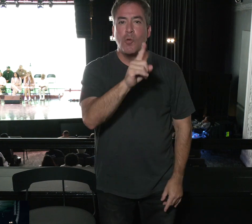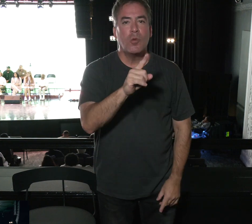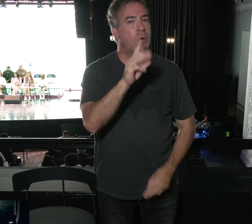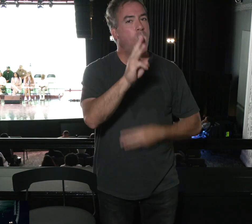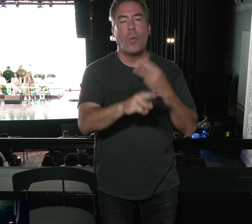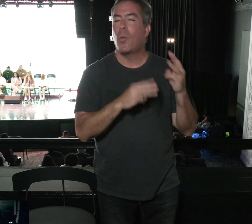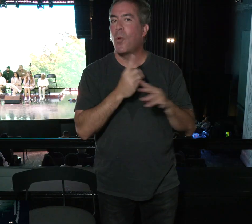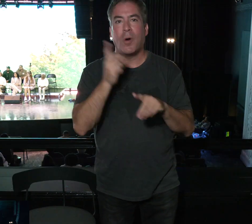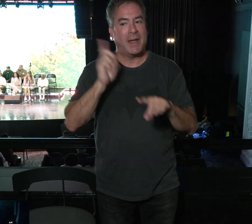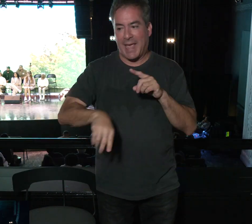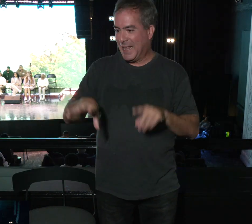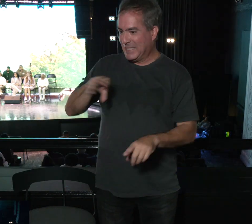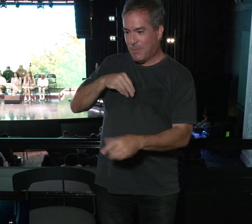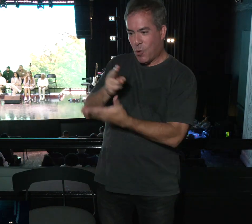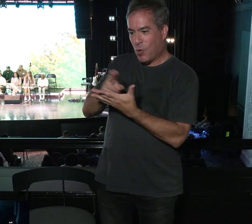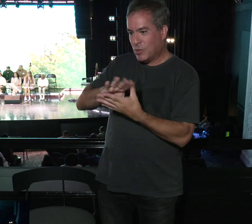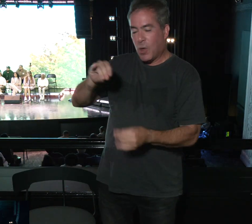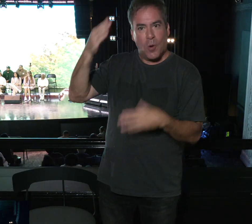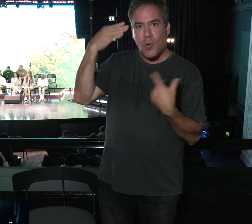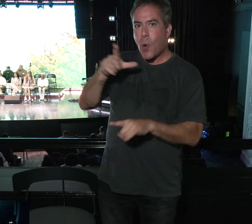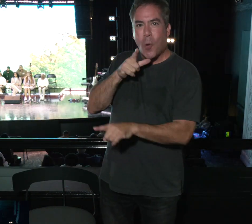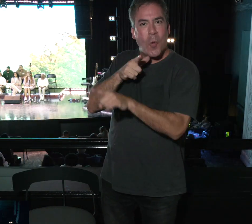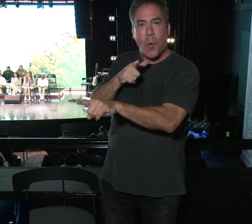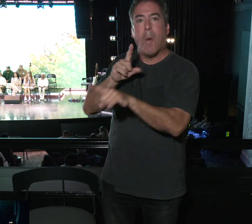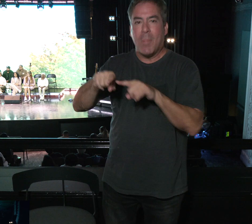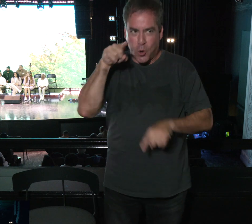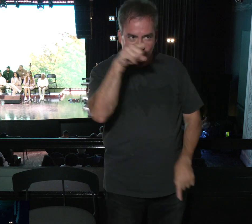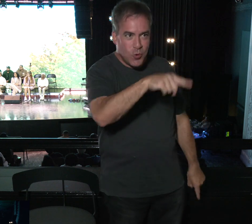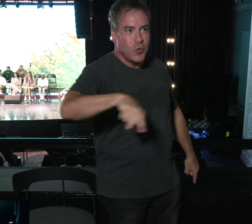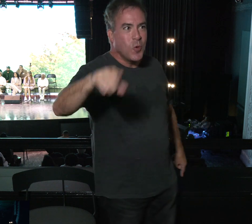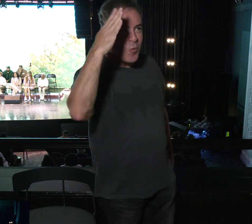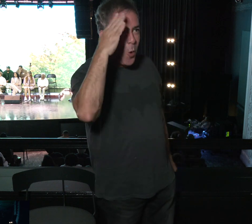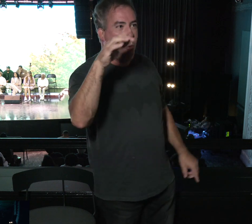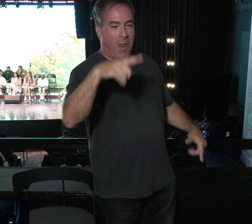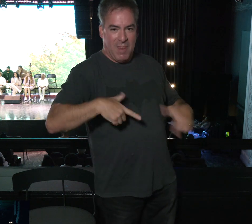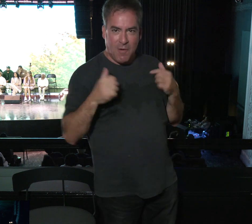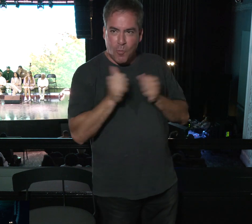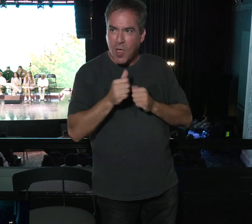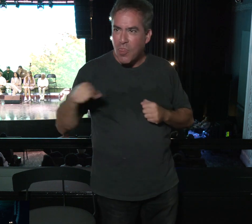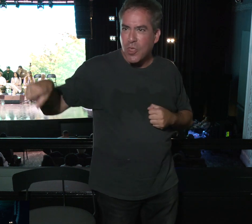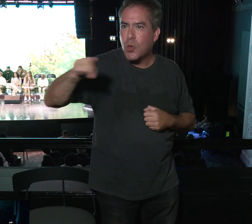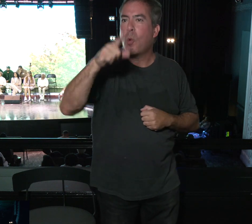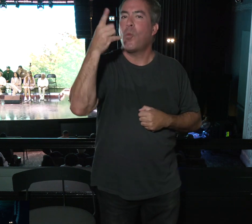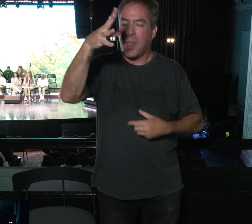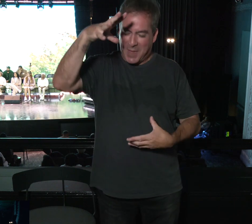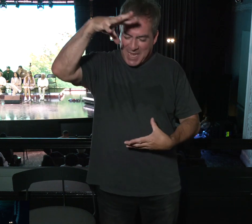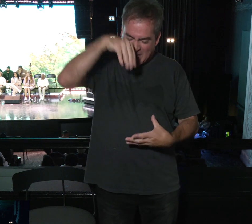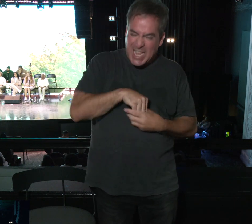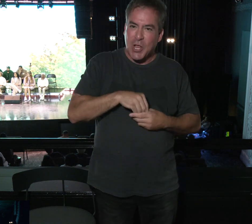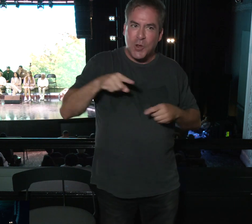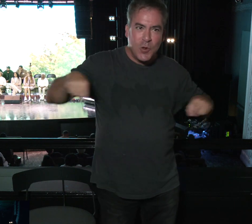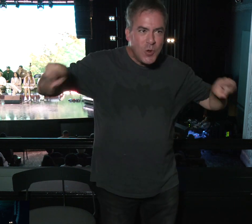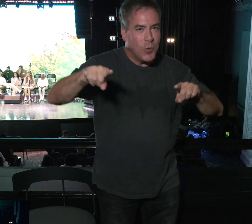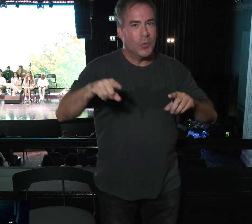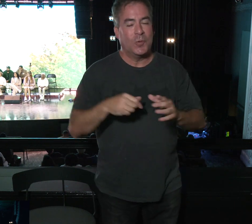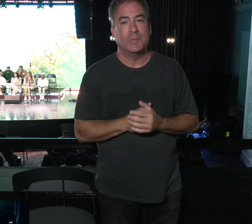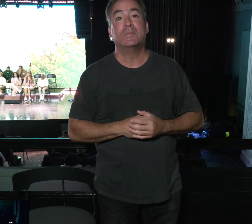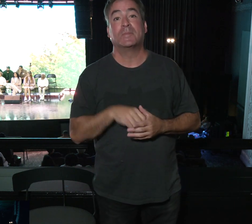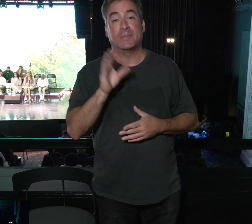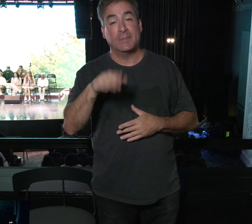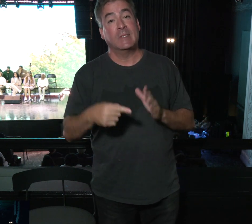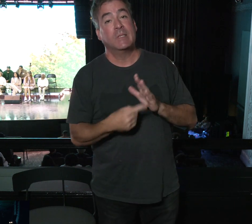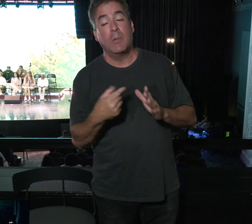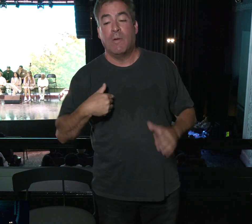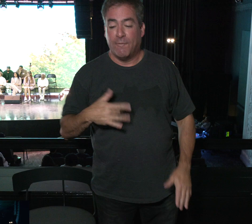cannot accept him because it neither sees him nor knows him, but you know him for he lives with you and will be in you. Sidebar, you know,